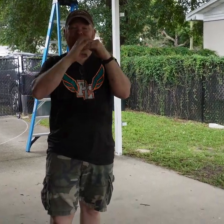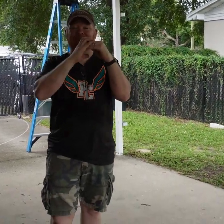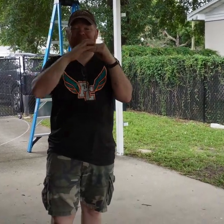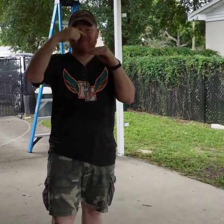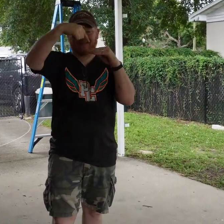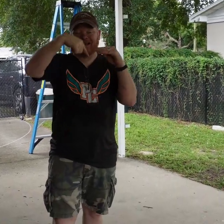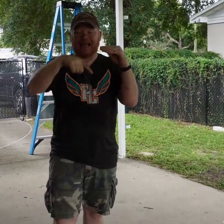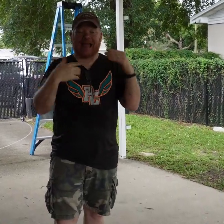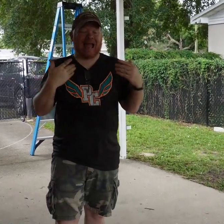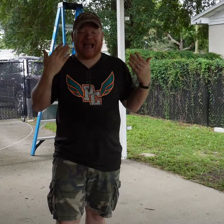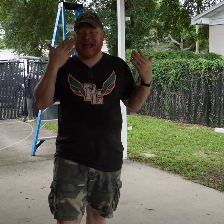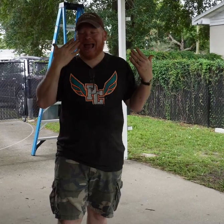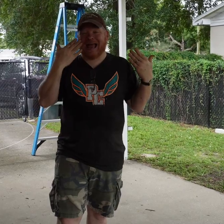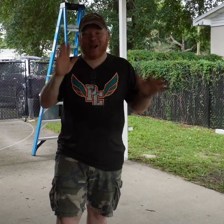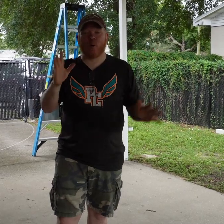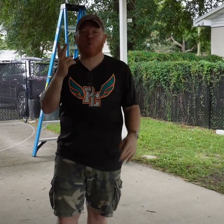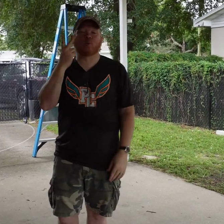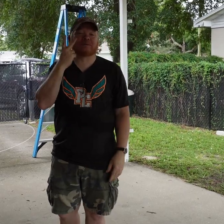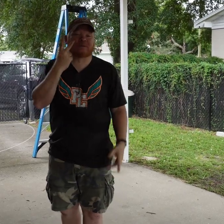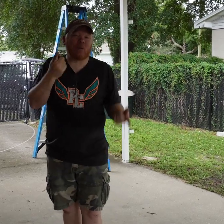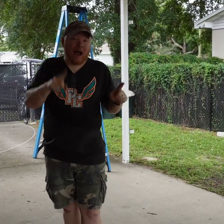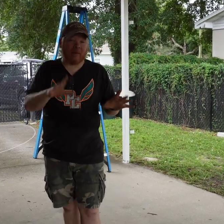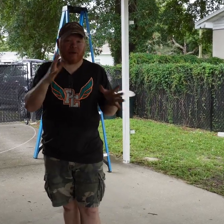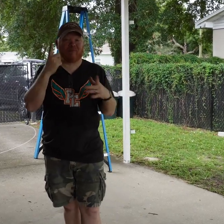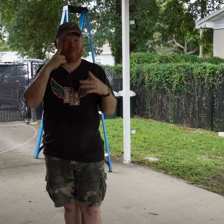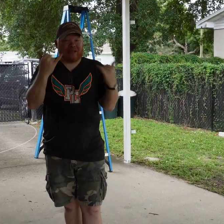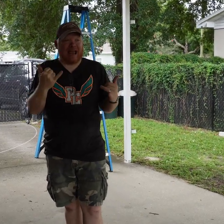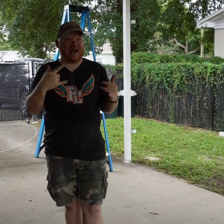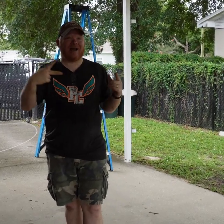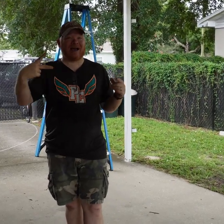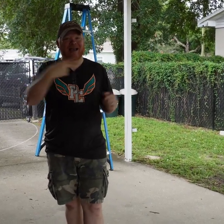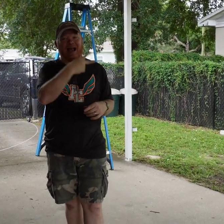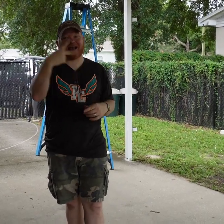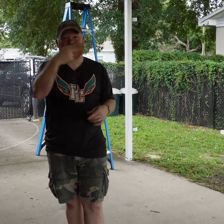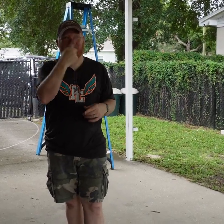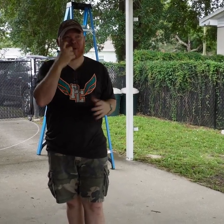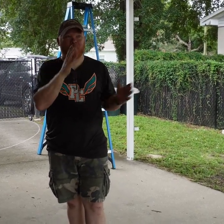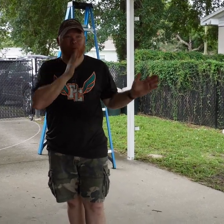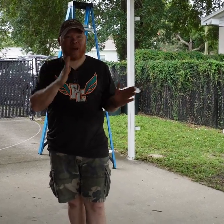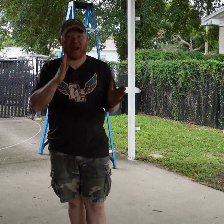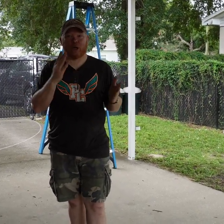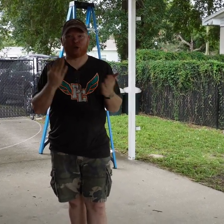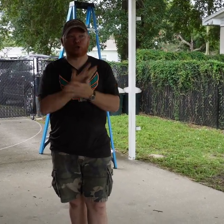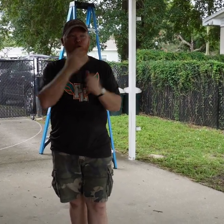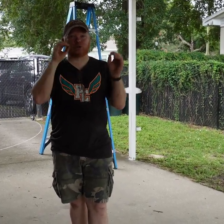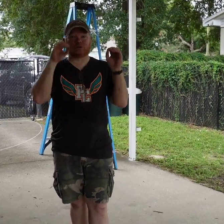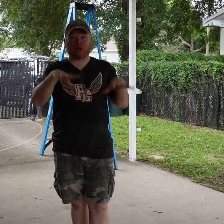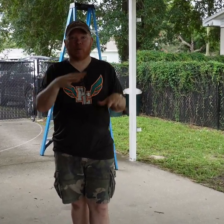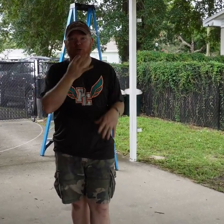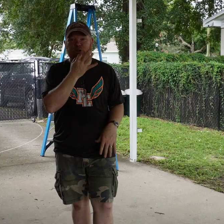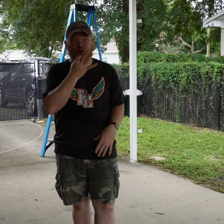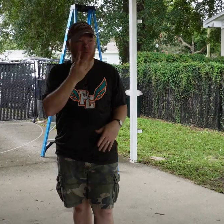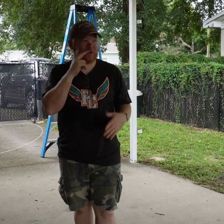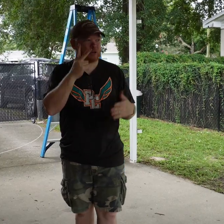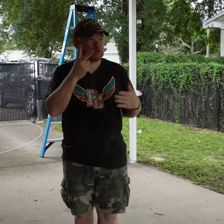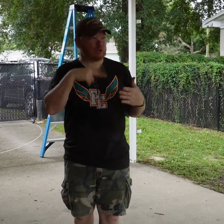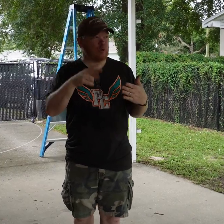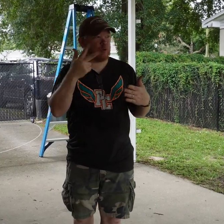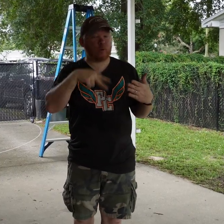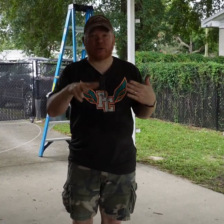put a different channel lock. I'm not sure. We'll see what happens, but for now, I'm going to cut it because I'm going prepare putting a new carport